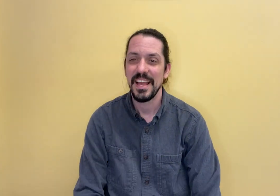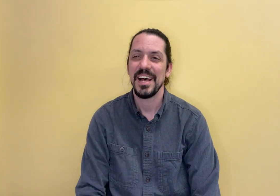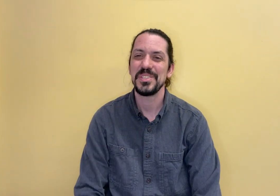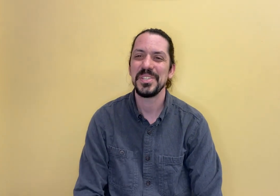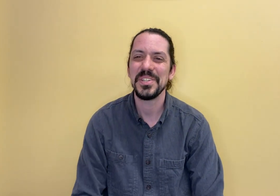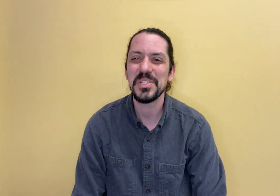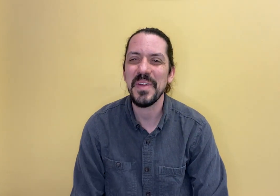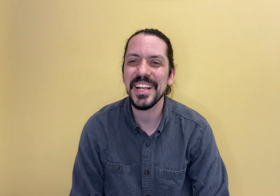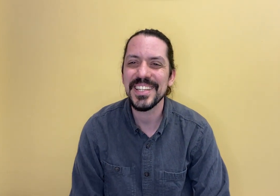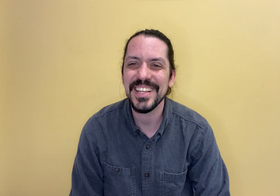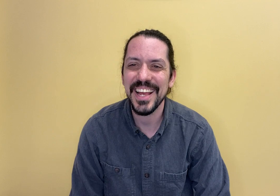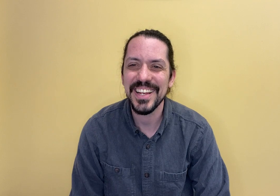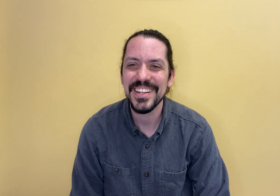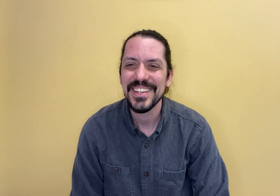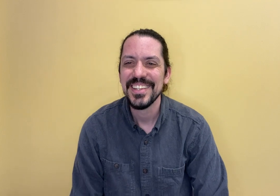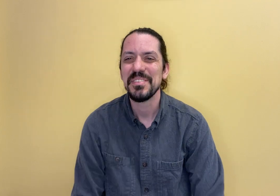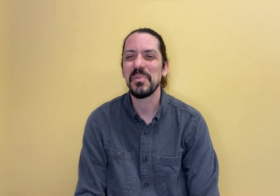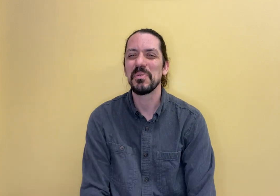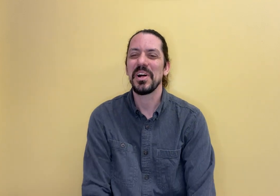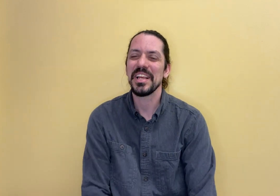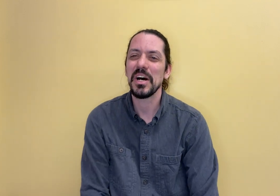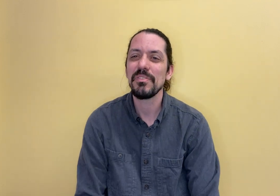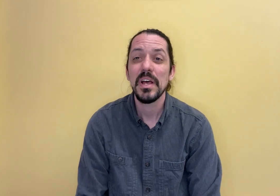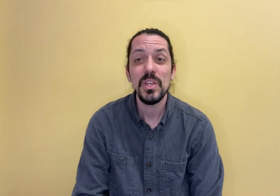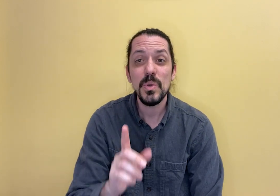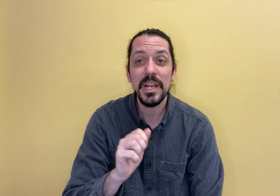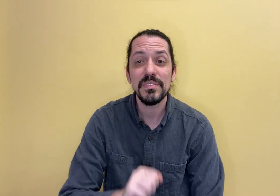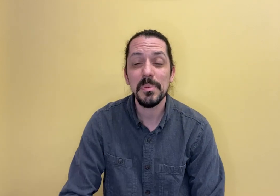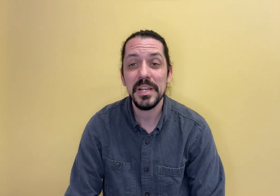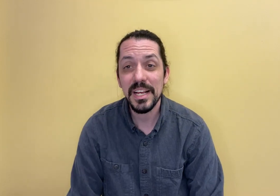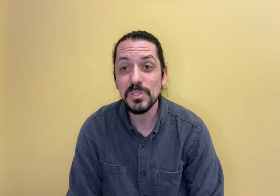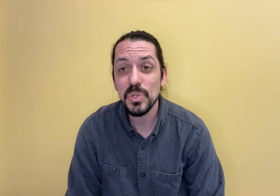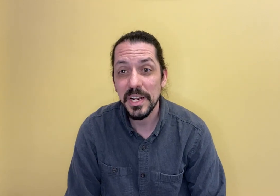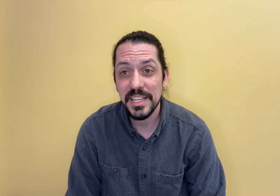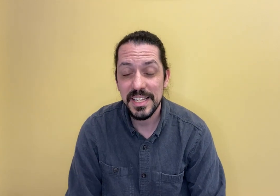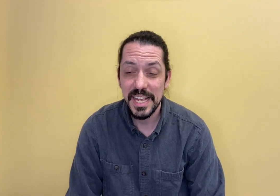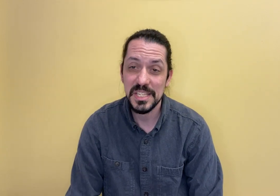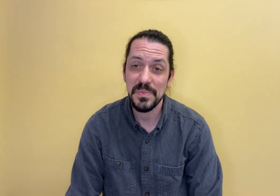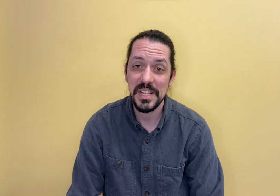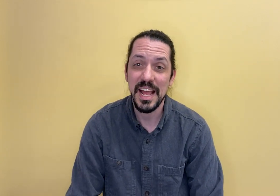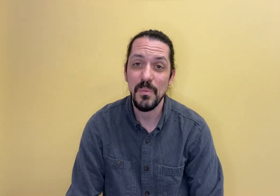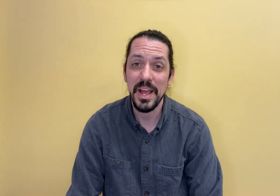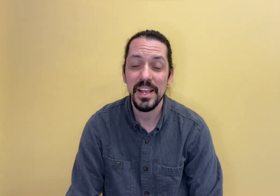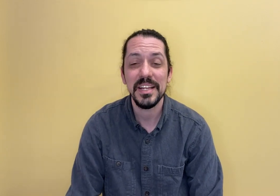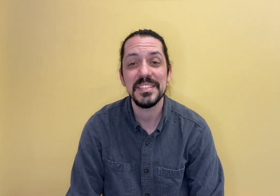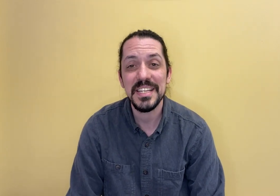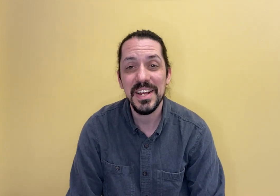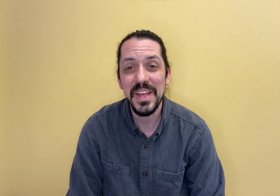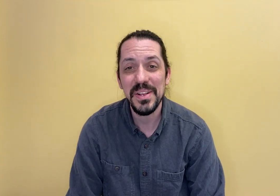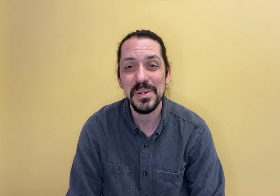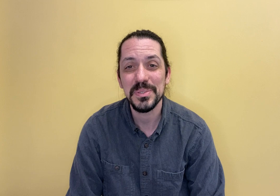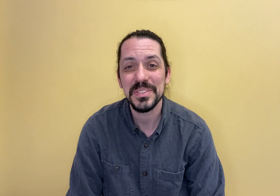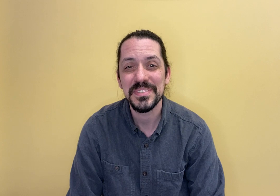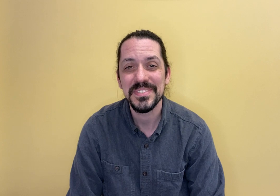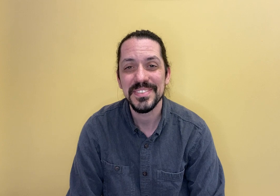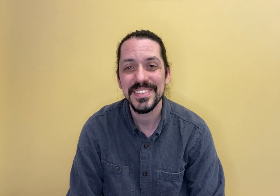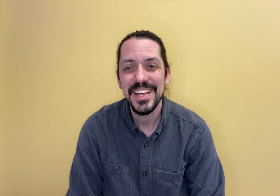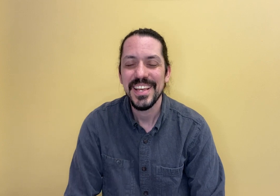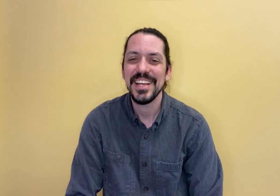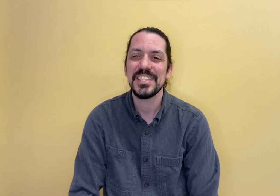How'd you do? Did you make it to the end before falling off? You can have somebody else try to lead the activity that way and see how that goes. This